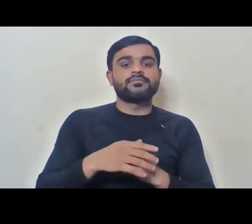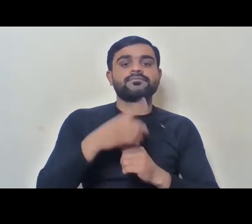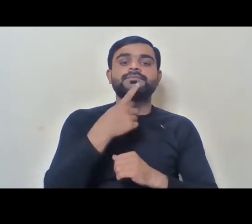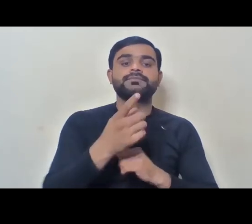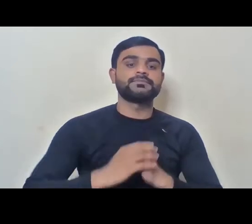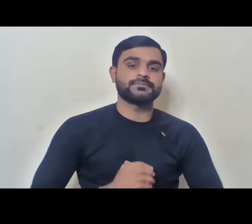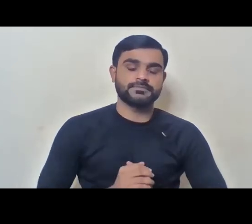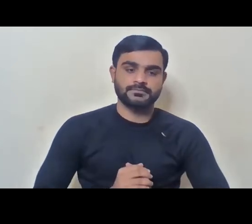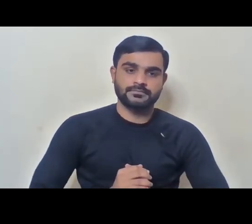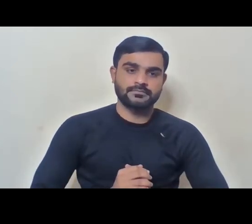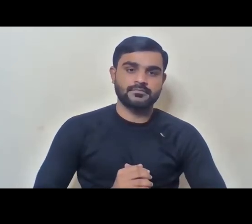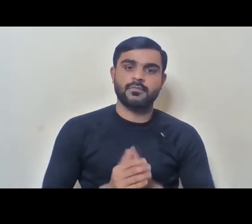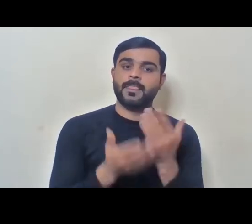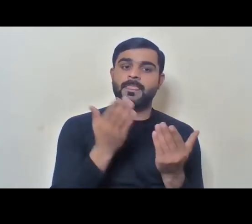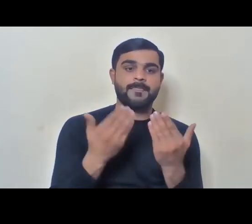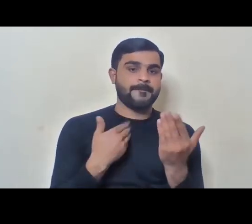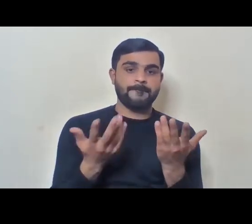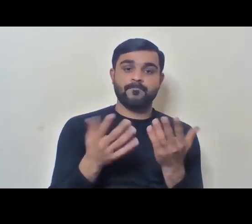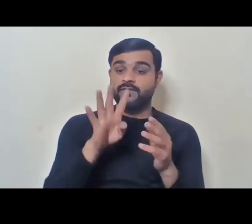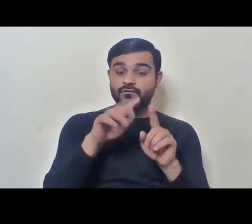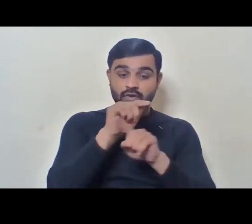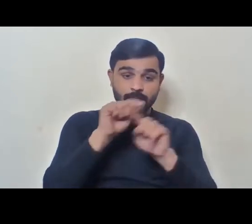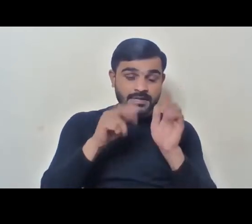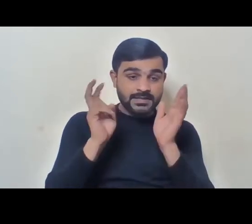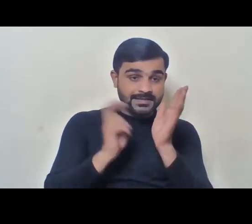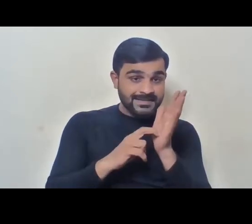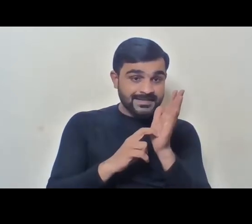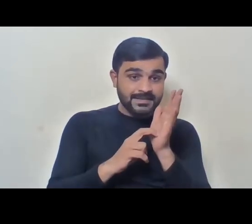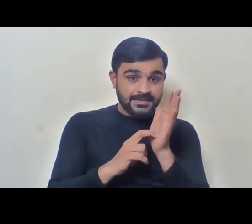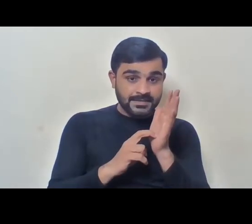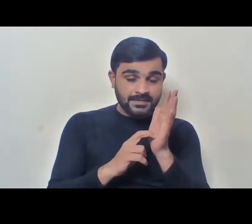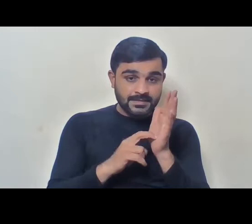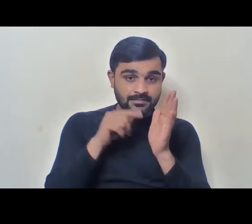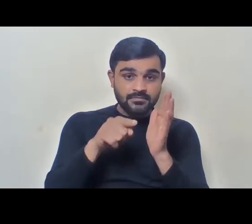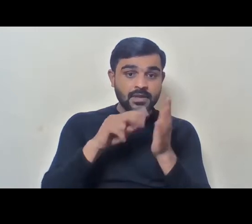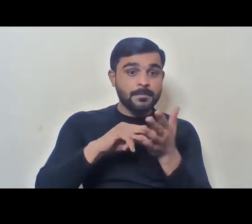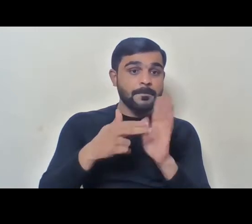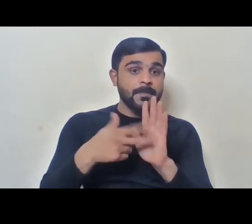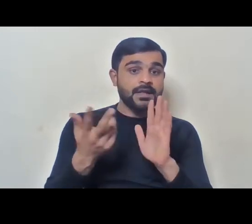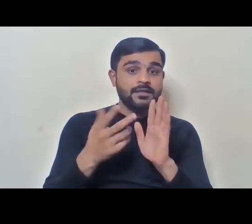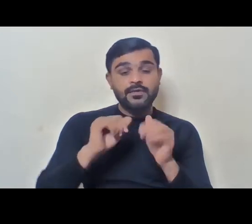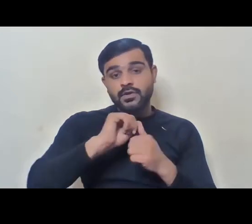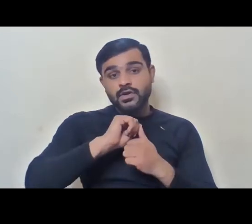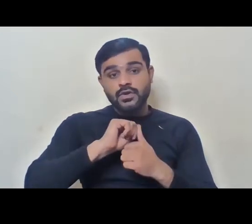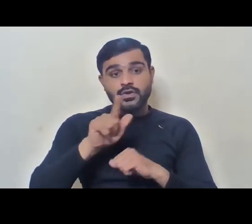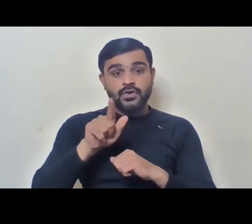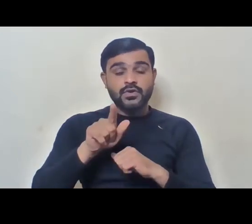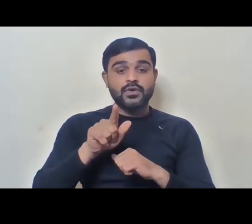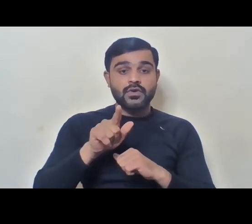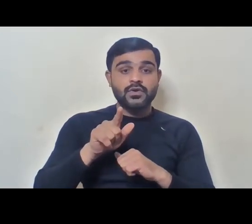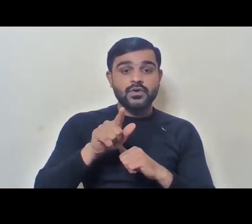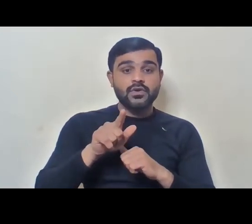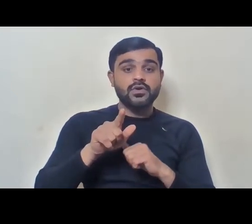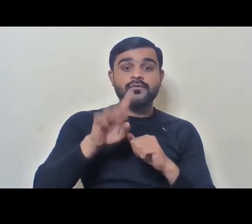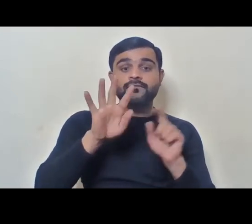you know, even out of 4% of posts, it doesn't mean that all, you know, all these